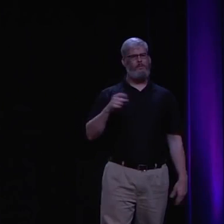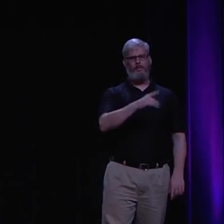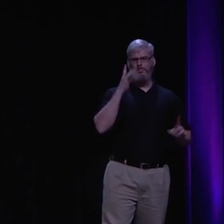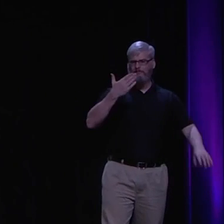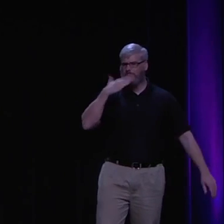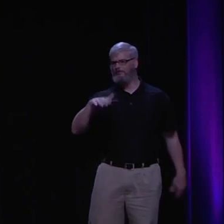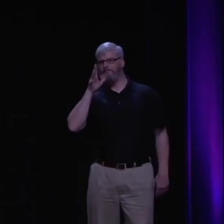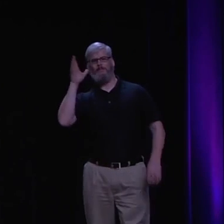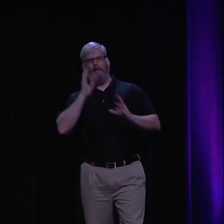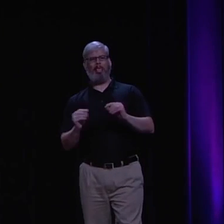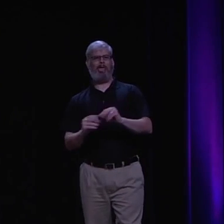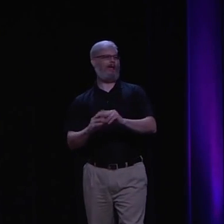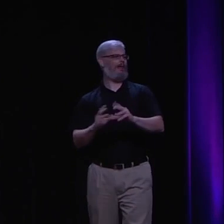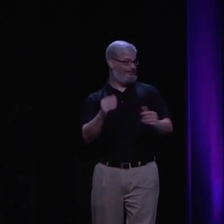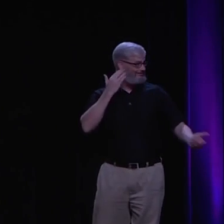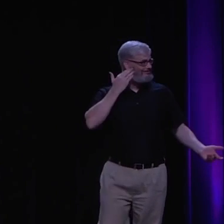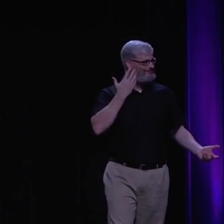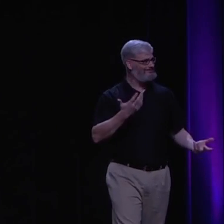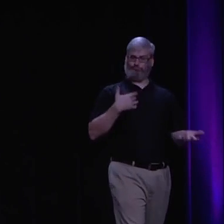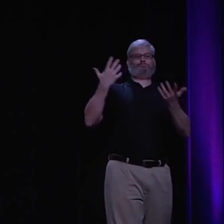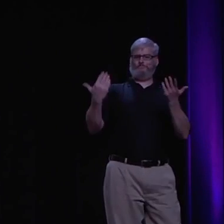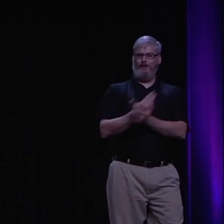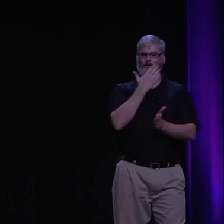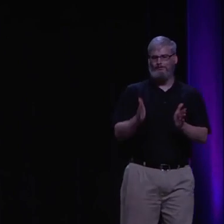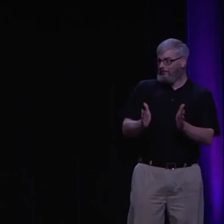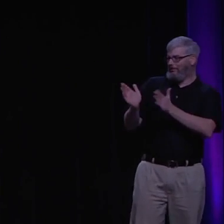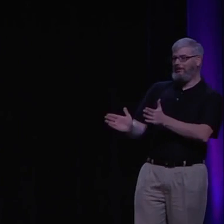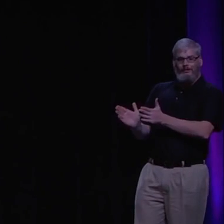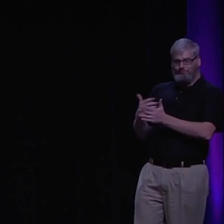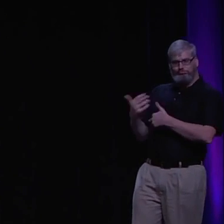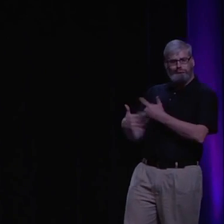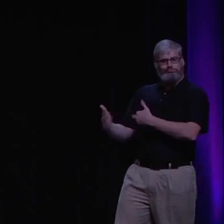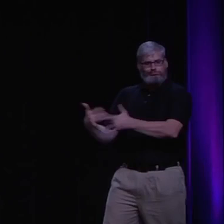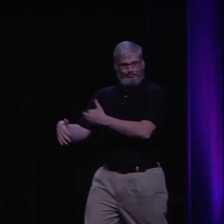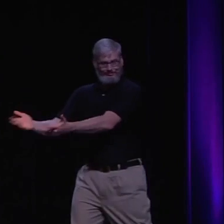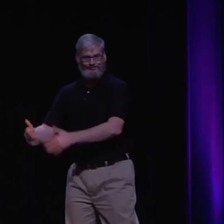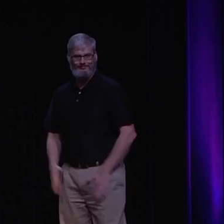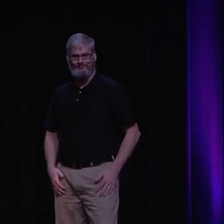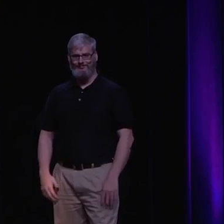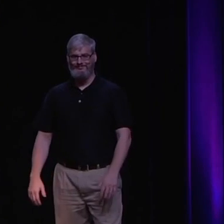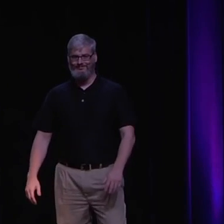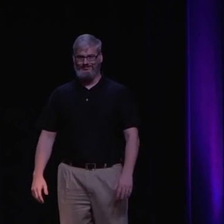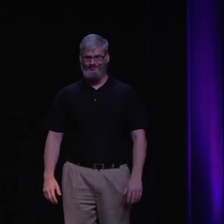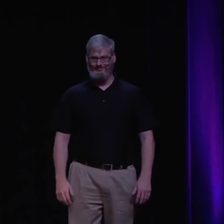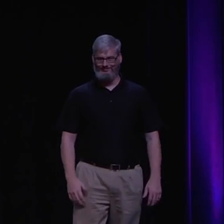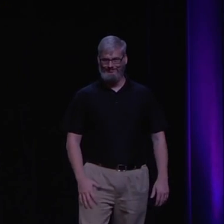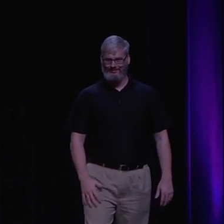It kind of counters the religious brainwashing. I mean, I'm supposed to be this immoral, no God